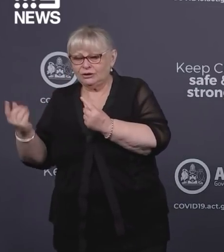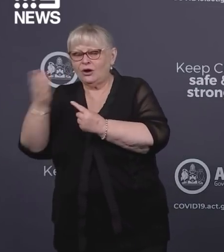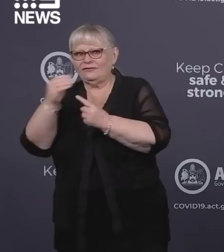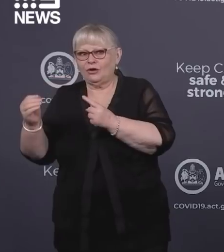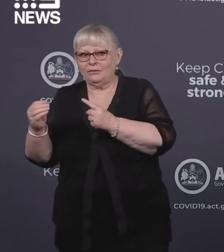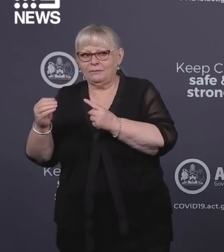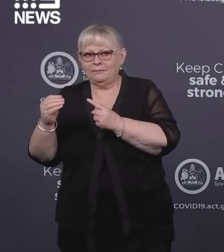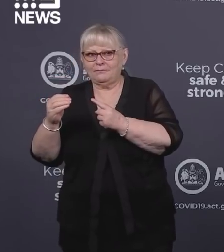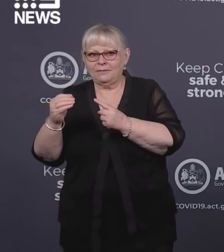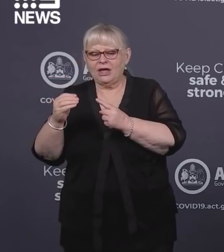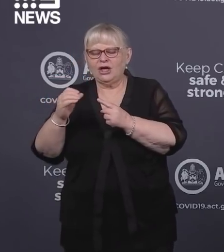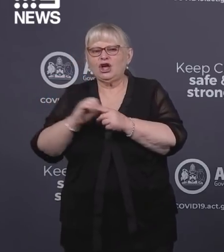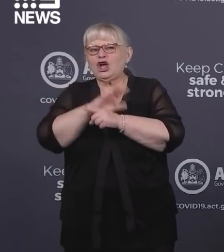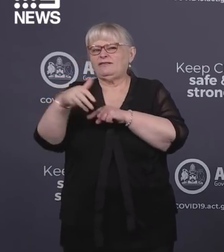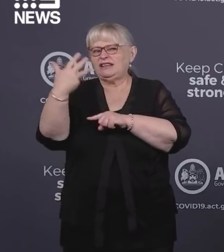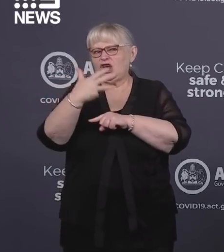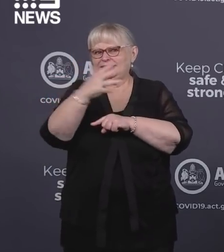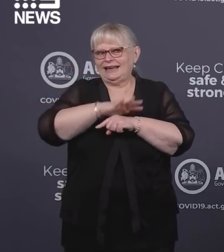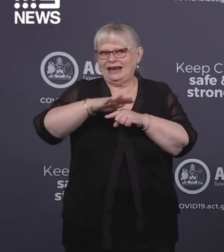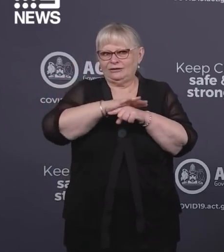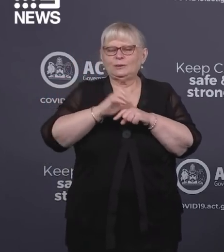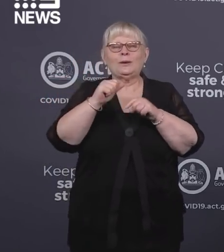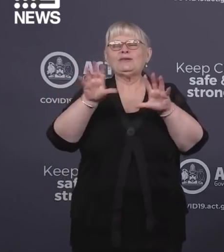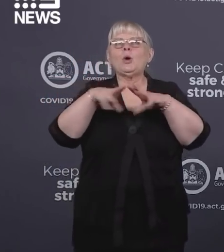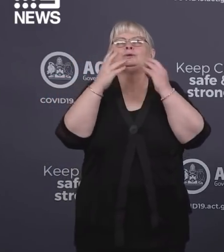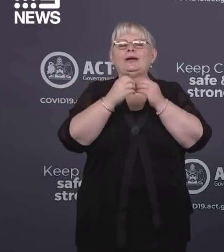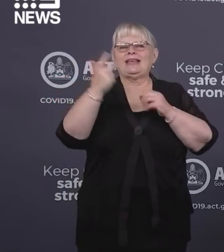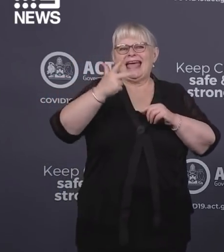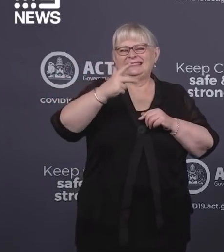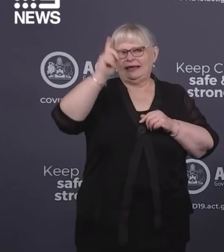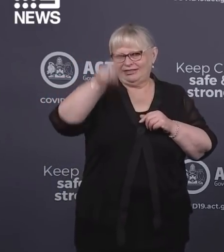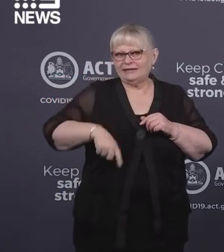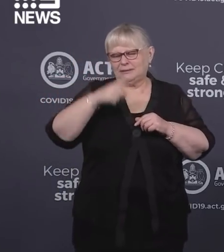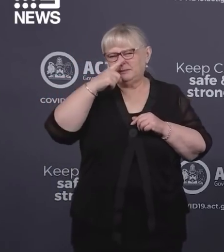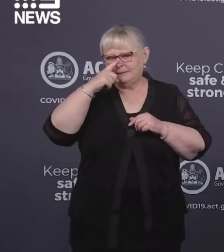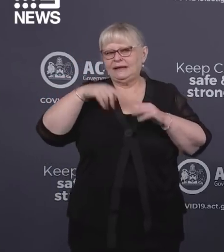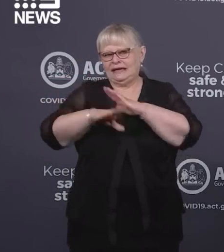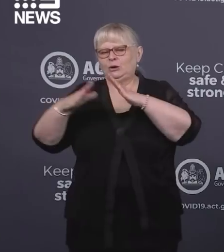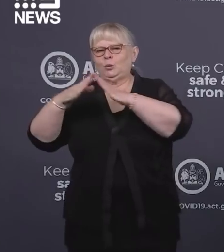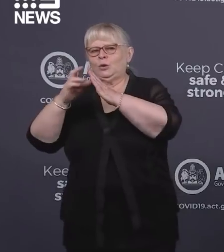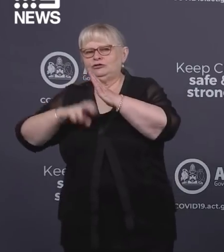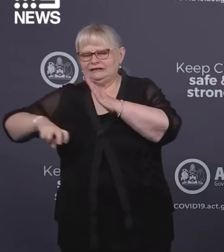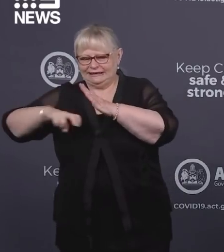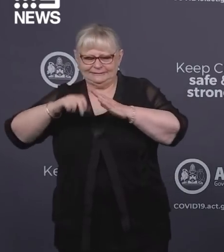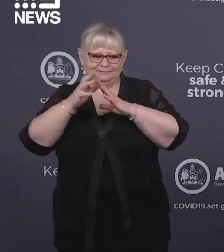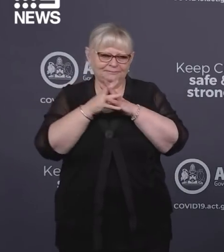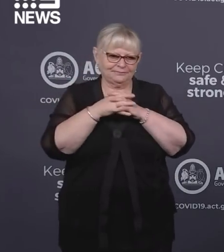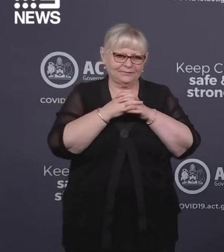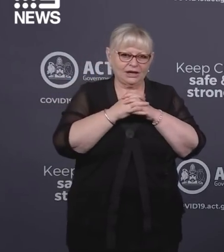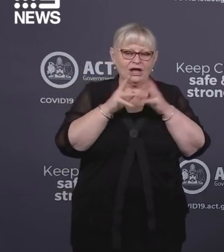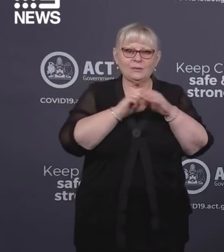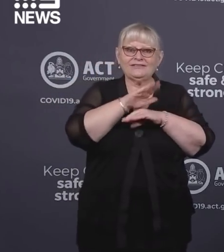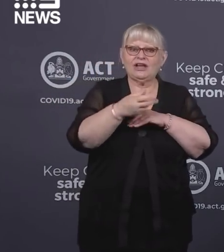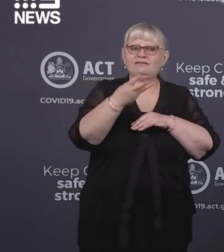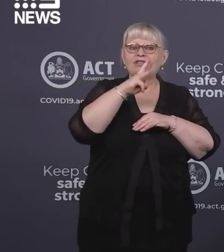COVID-19 affected areas, we have almost 18,000 people in quarantine. We also now have over